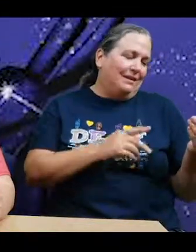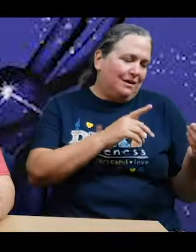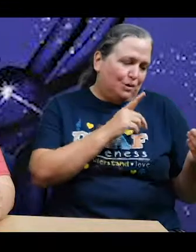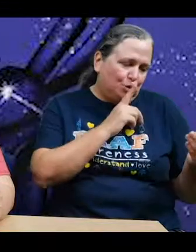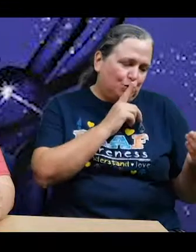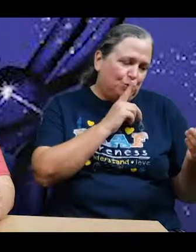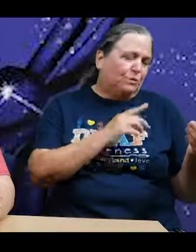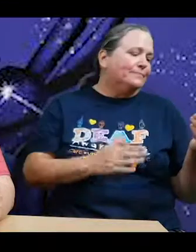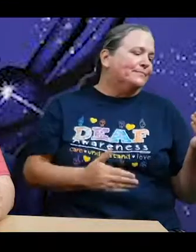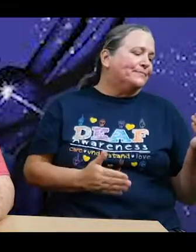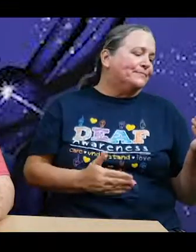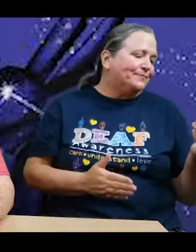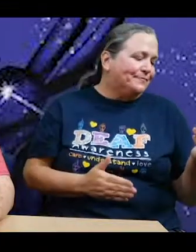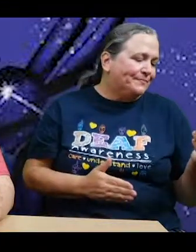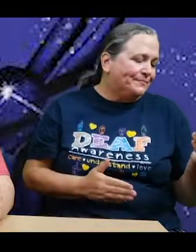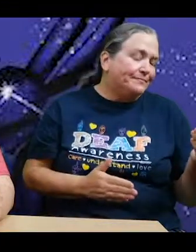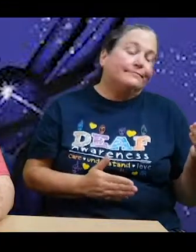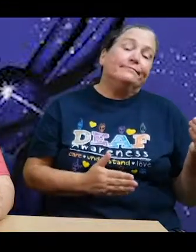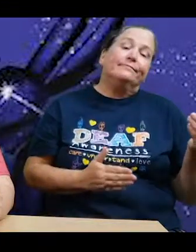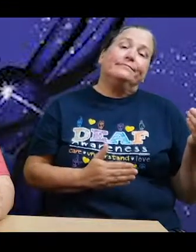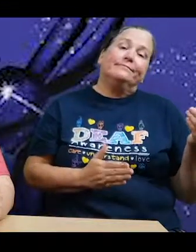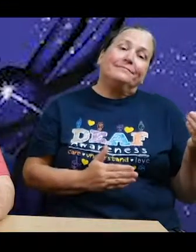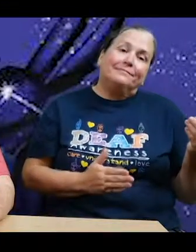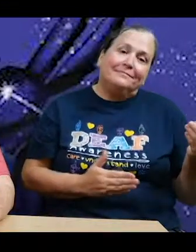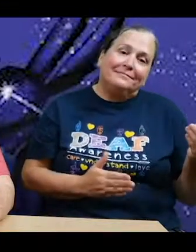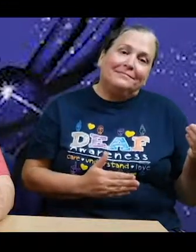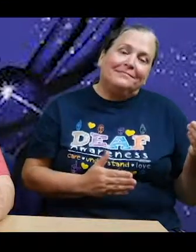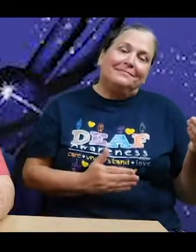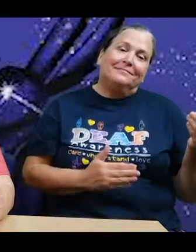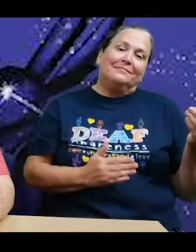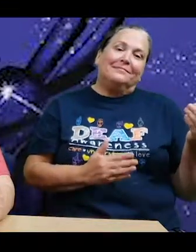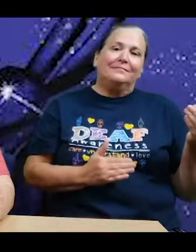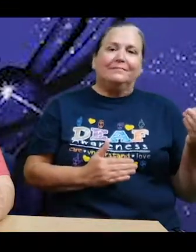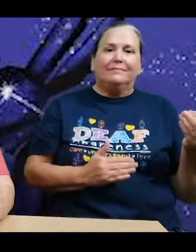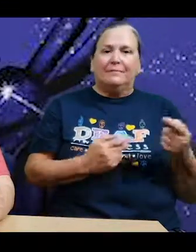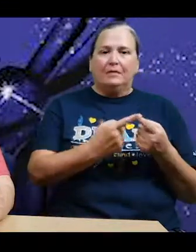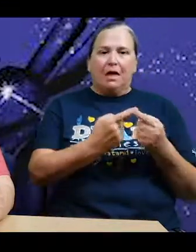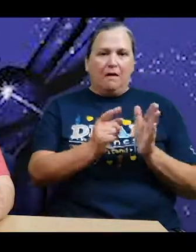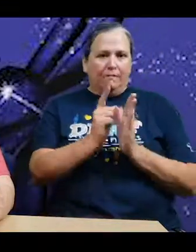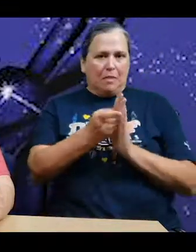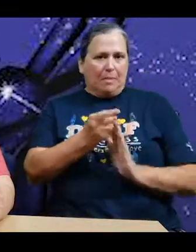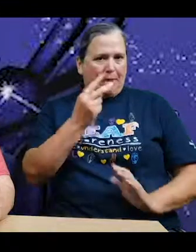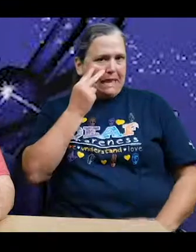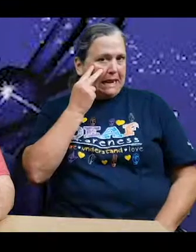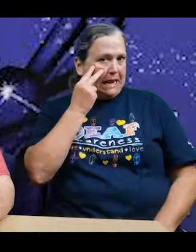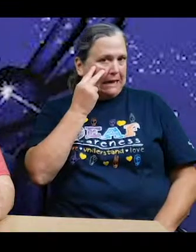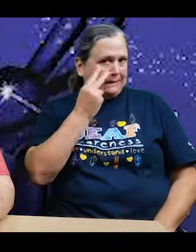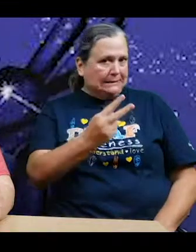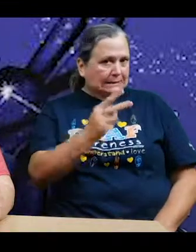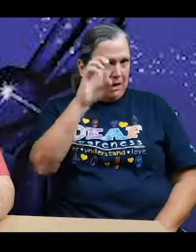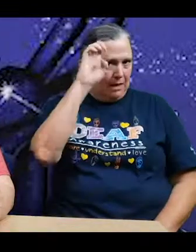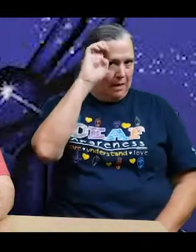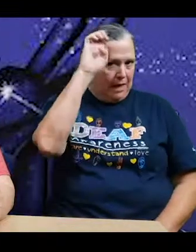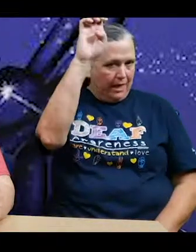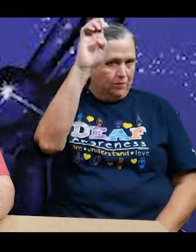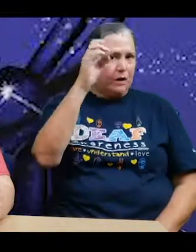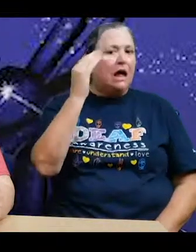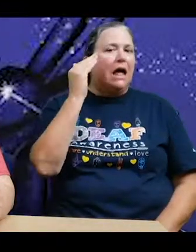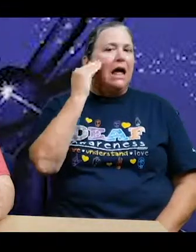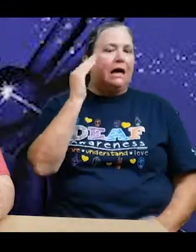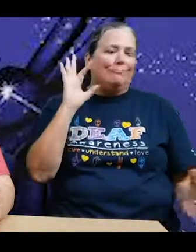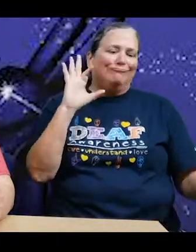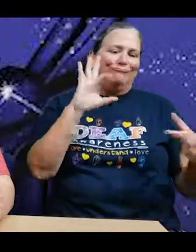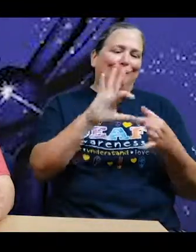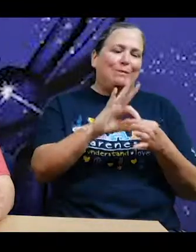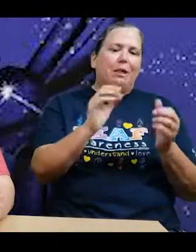she said to Edward as she rocked him back and forth. From the minute I first seen him, said Bryce, I knew he belonged to